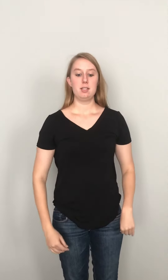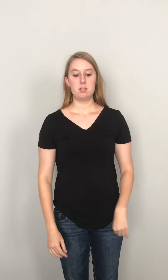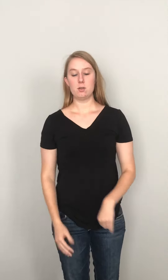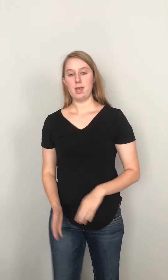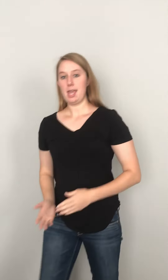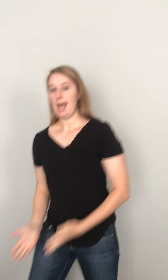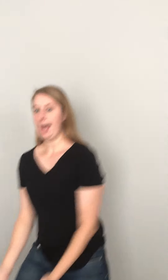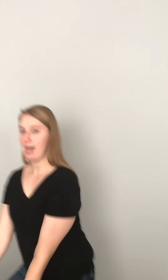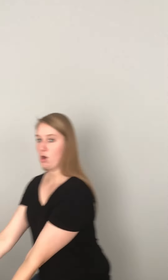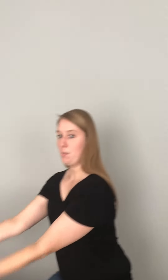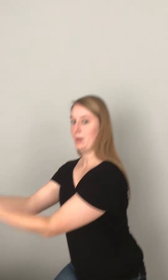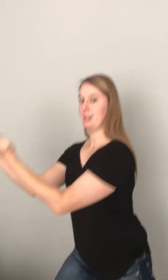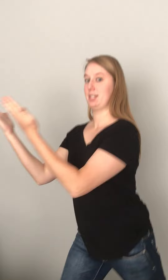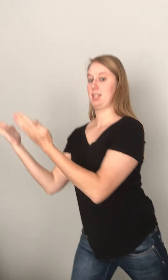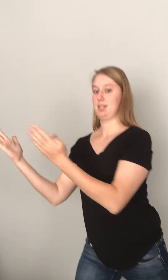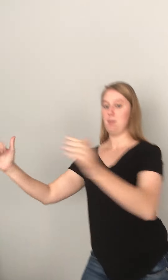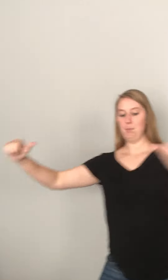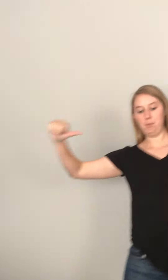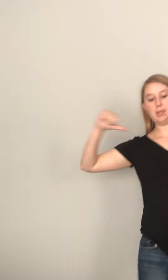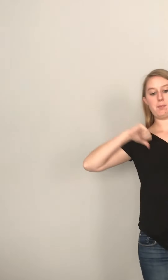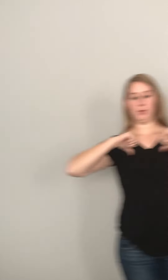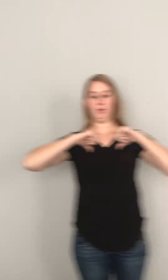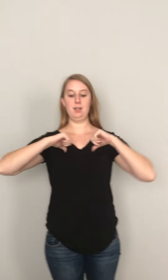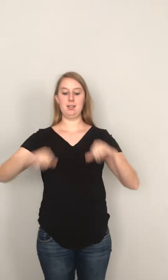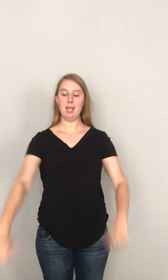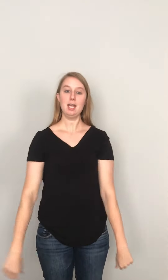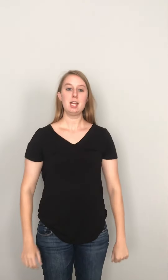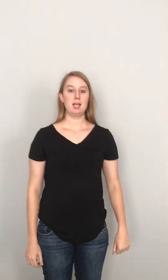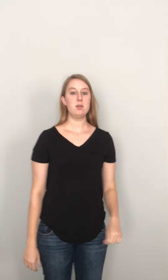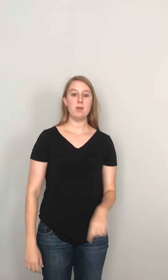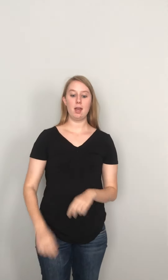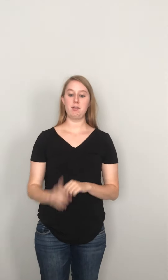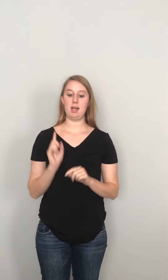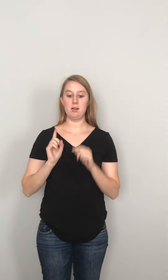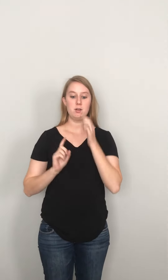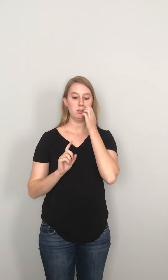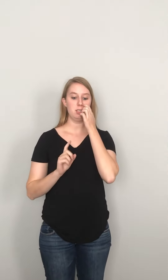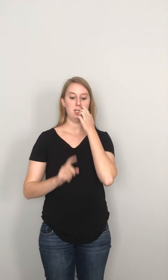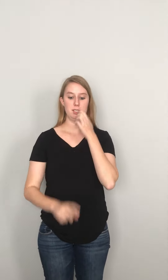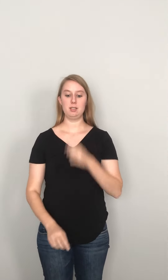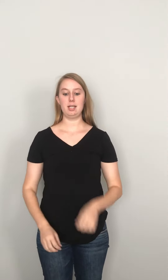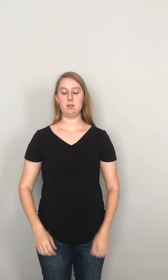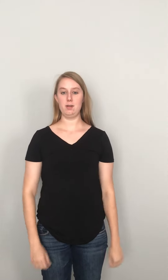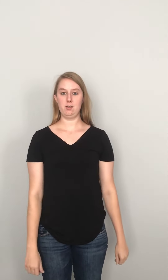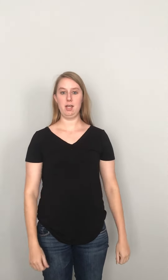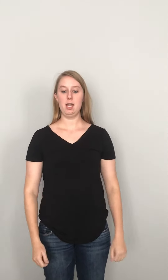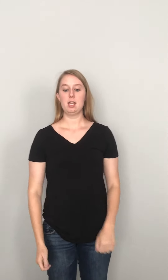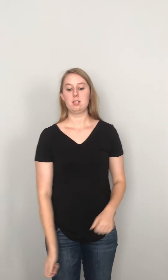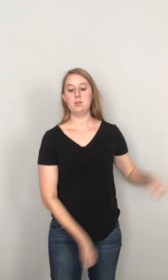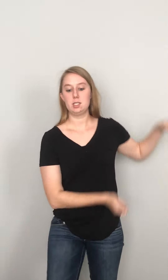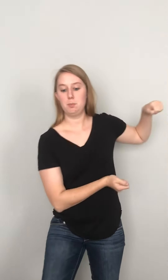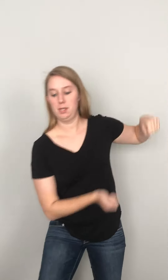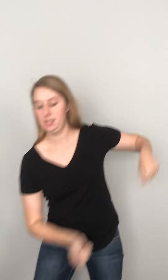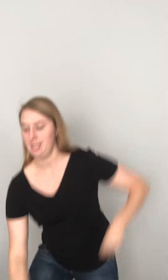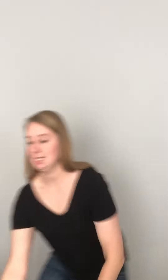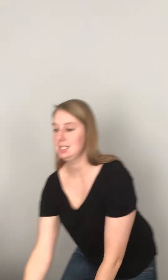So they help people, okay? And then we have agriculture. That's our last one, okay? So it's planting